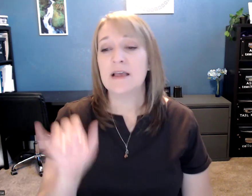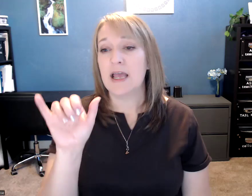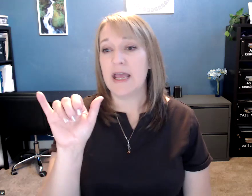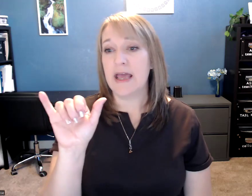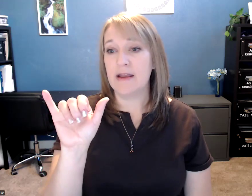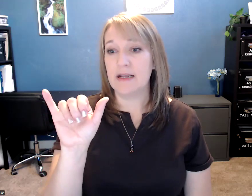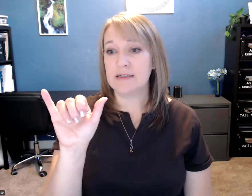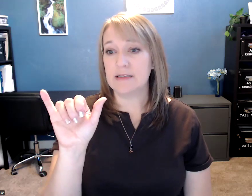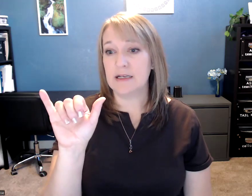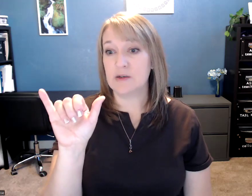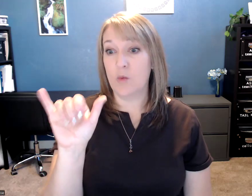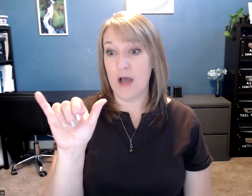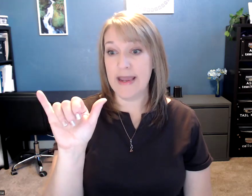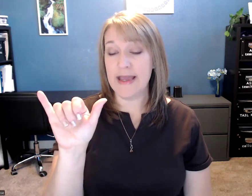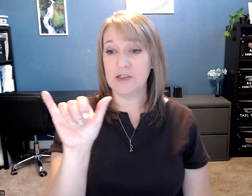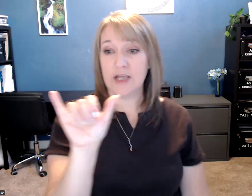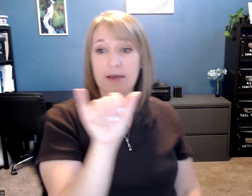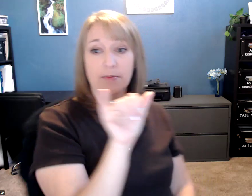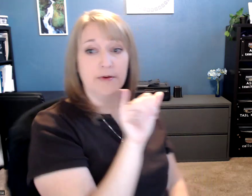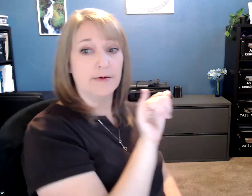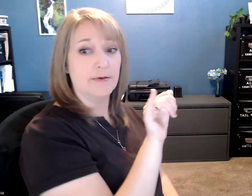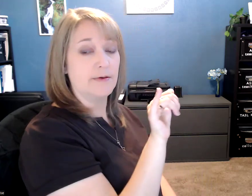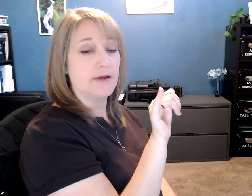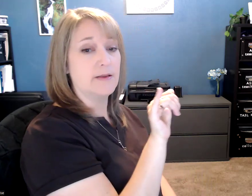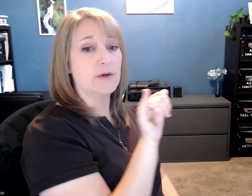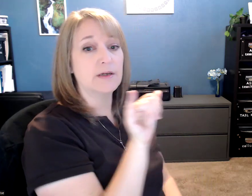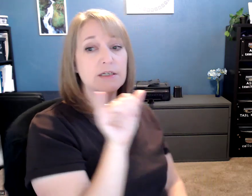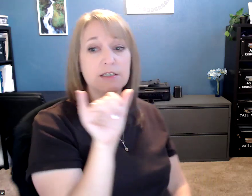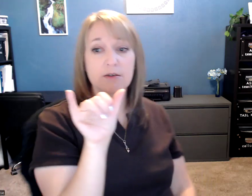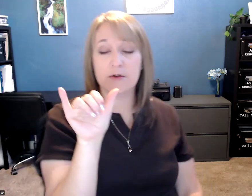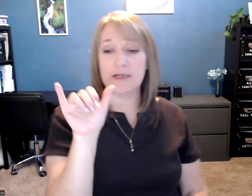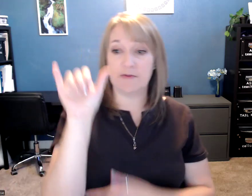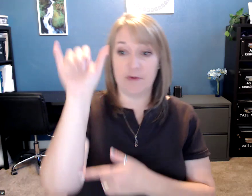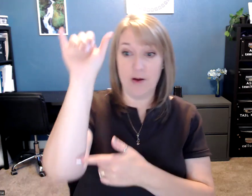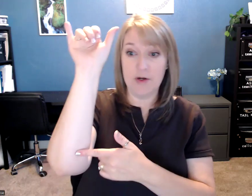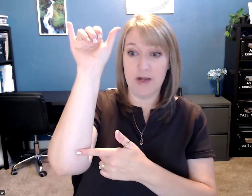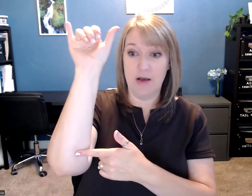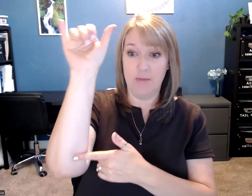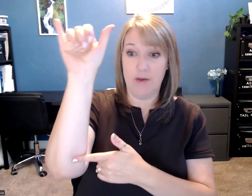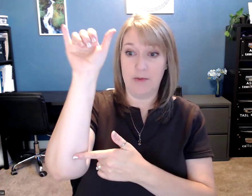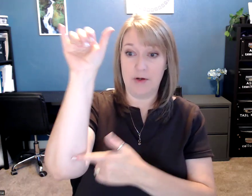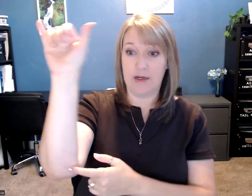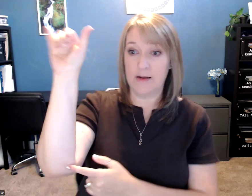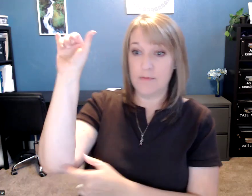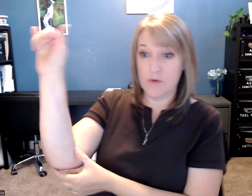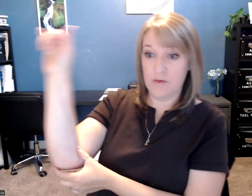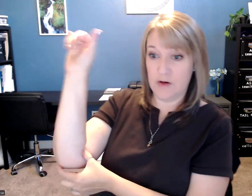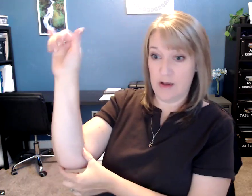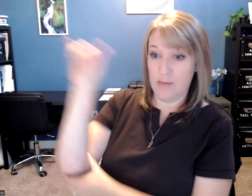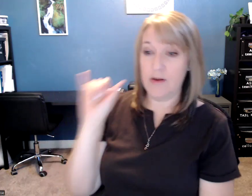And it's, it's a Y handshape. And then what you're going to do is from your elbow, you're going to move your elbow